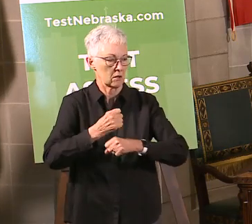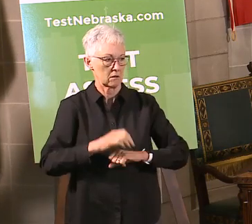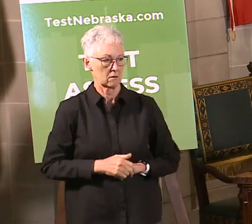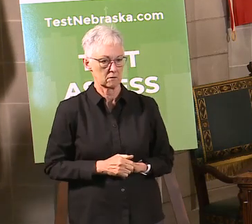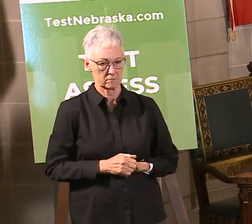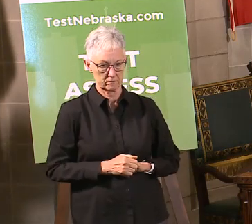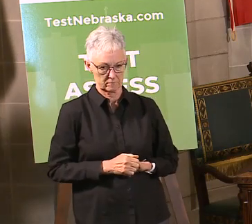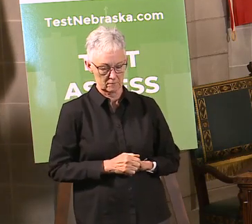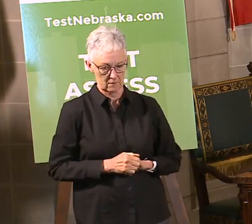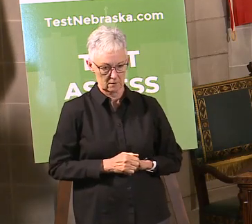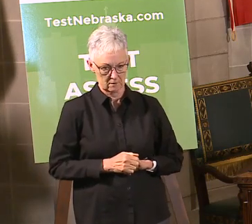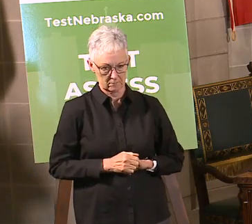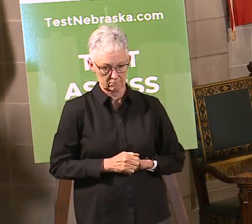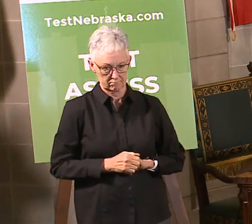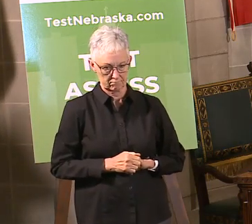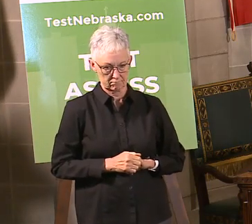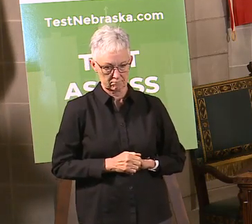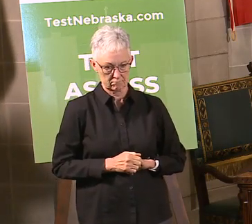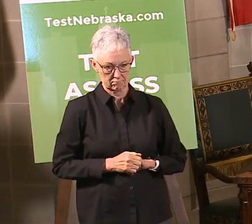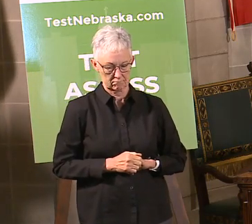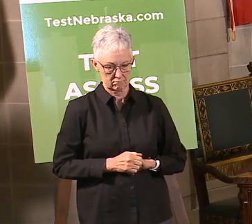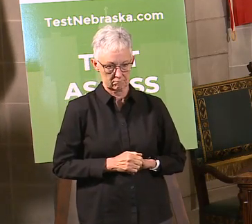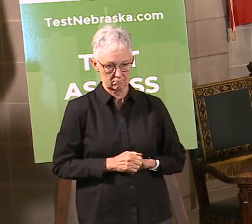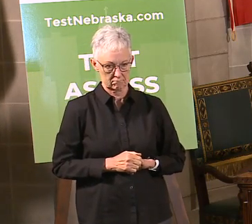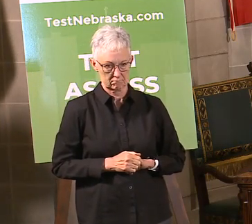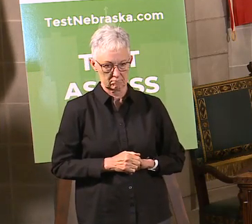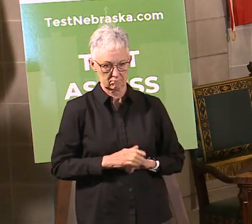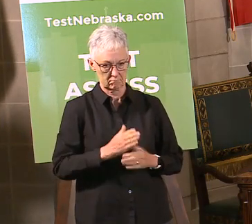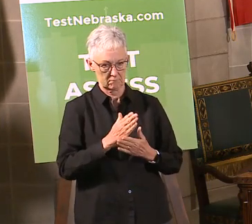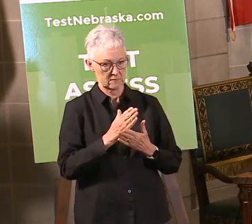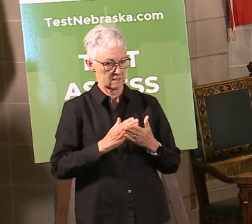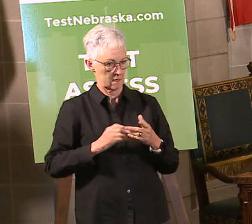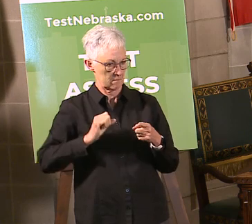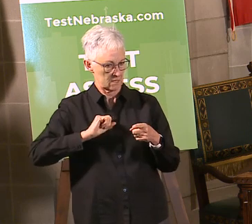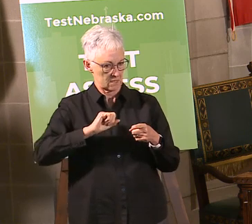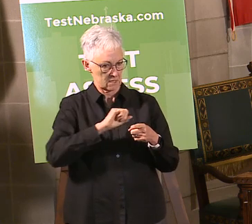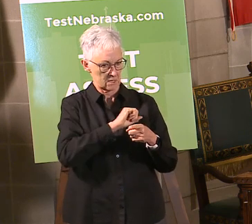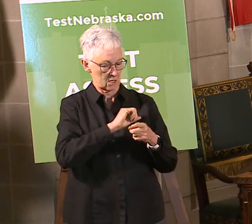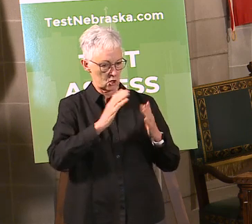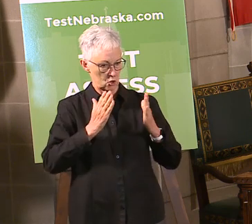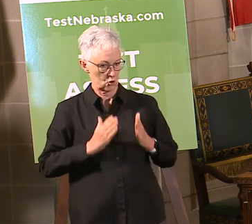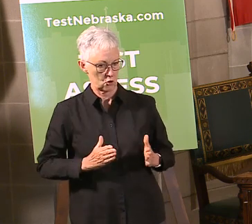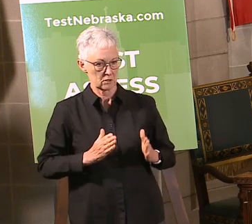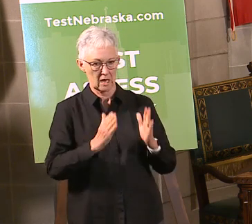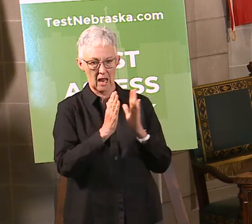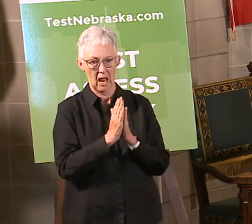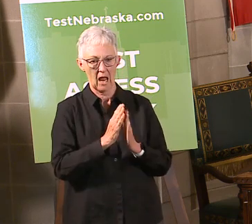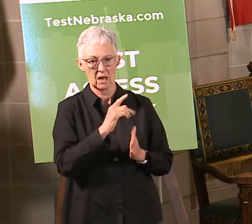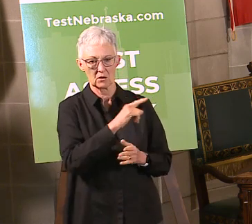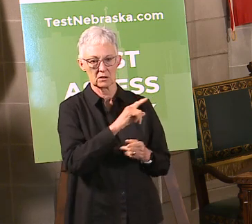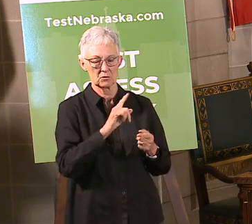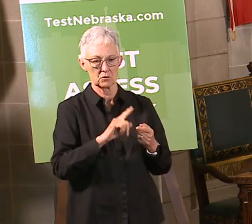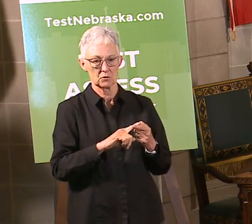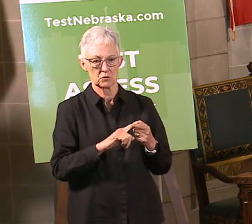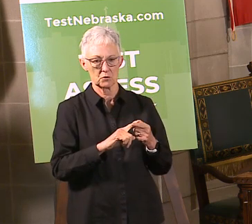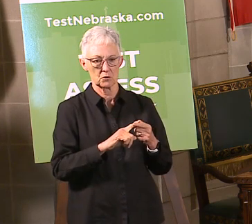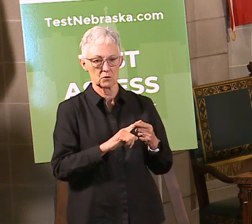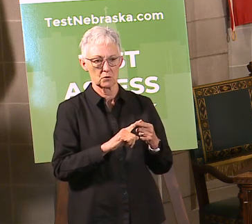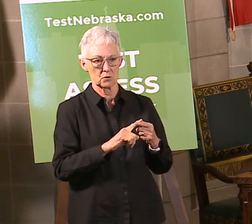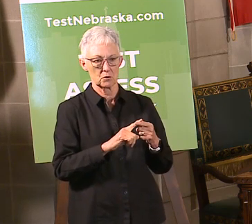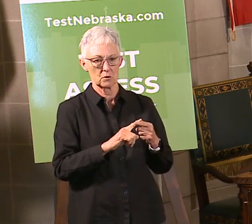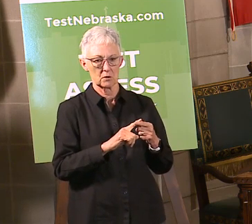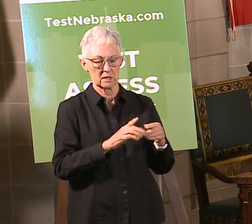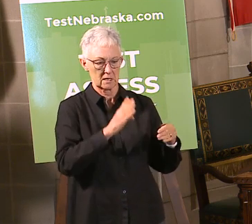Senators, Kavanaugh, Blood, Kowalski, and Hunt are calling on you to terminate the contract with Test